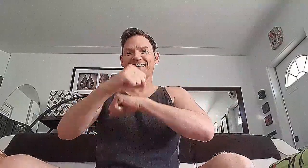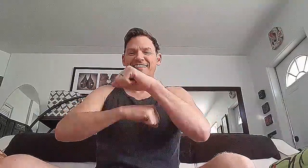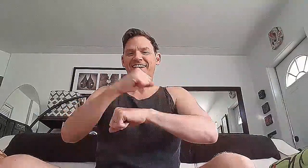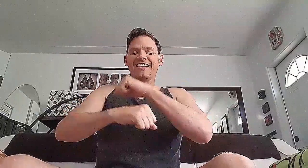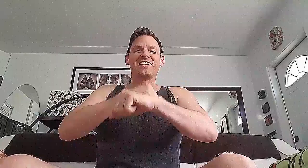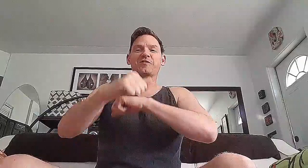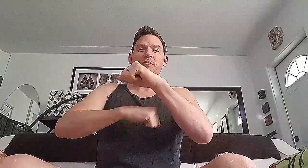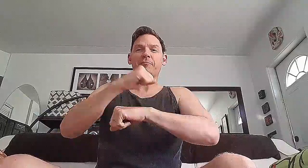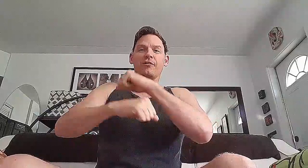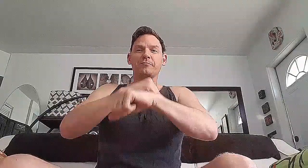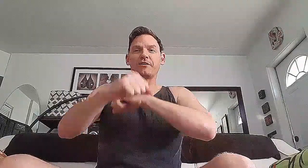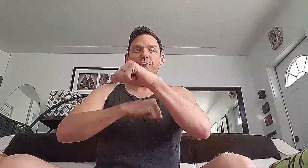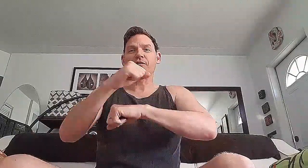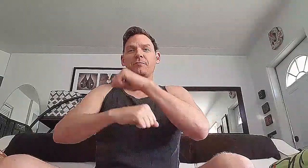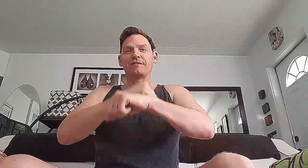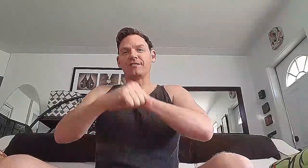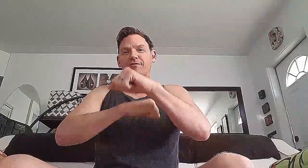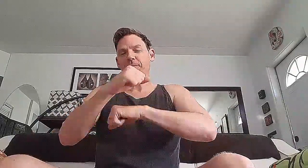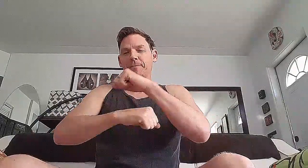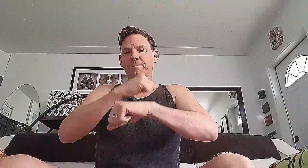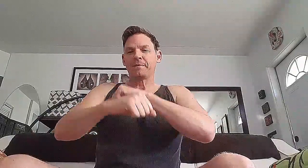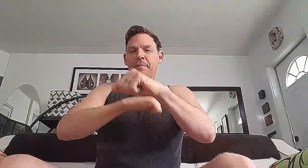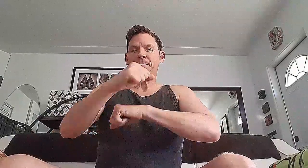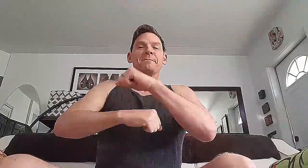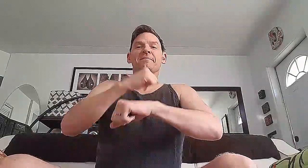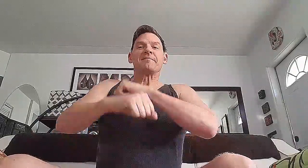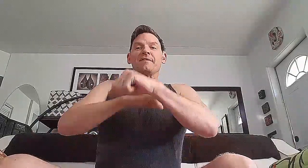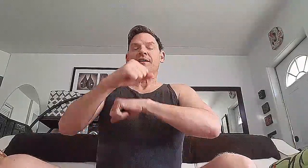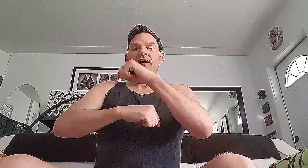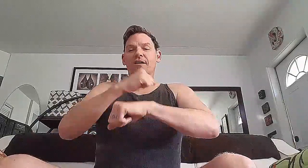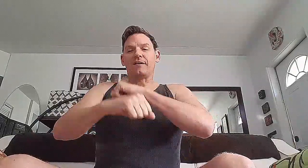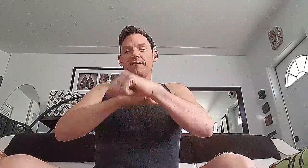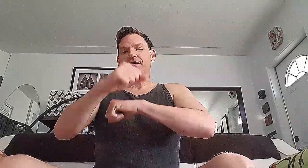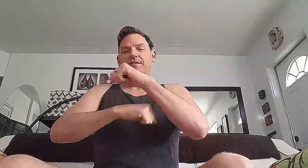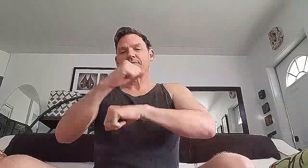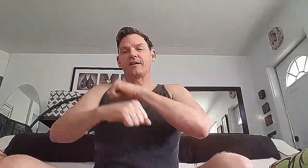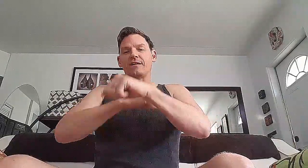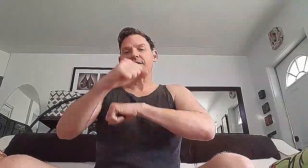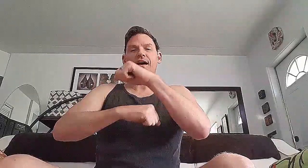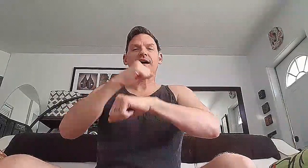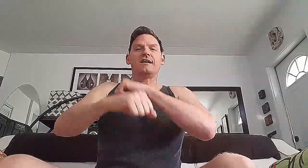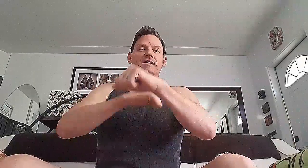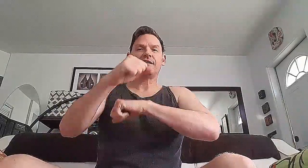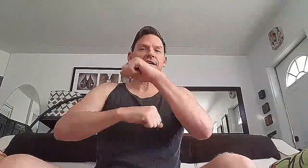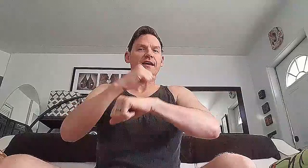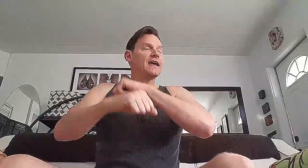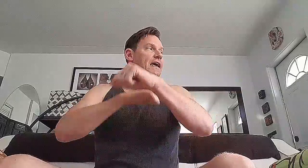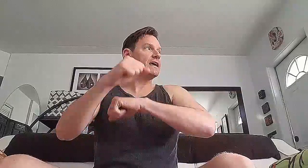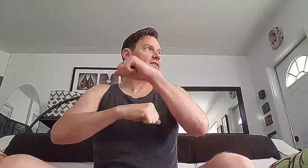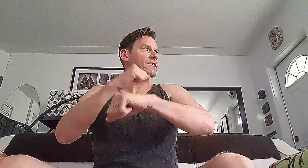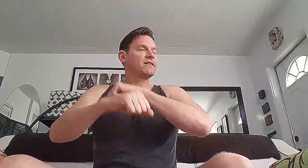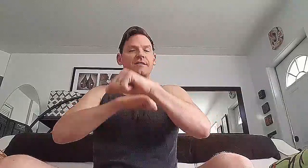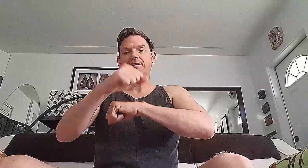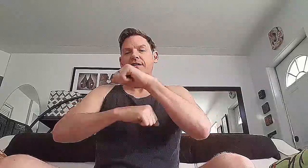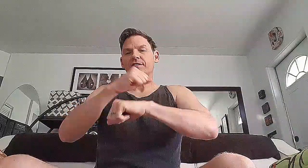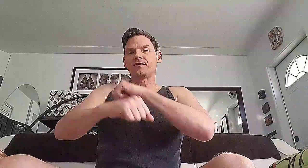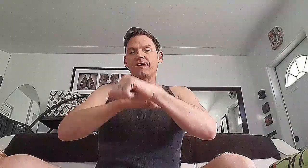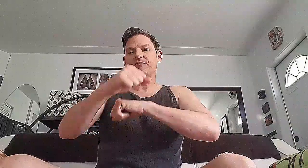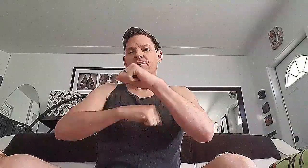That's the best part about this. All right. We got nine, eight, seven,